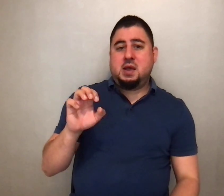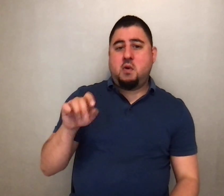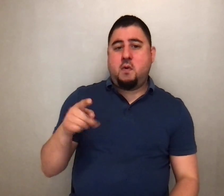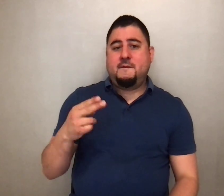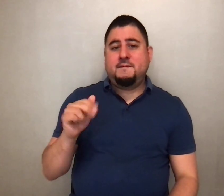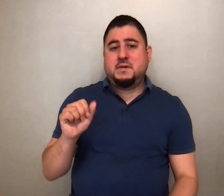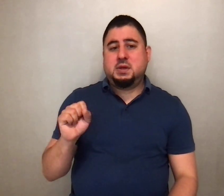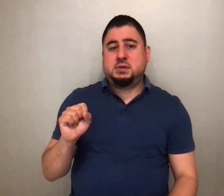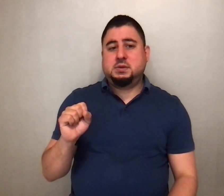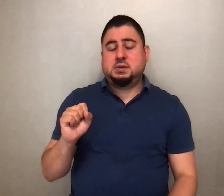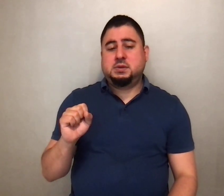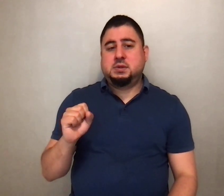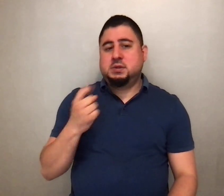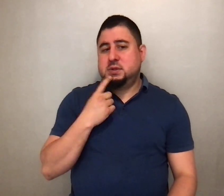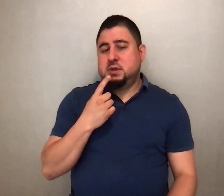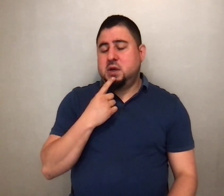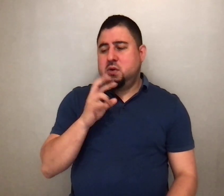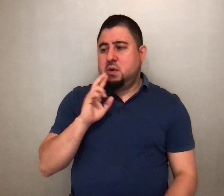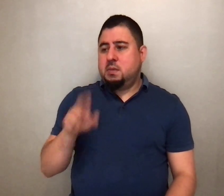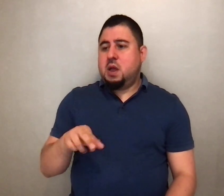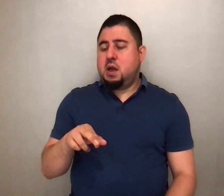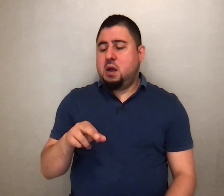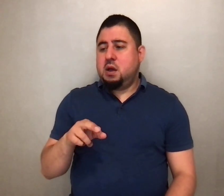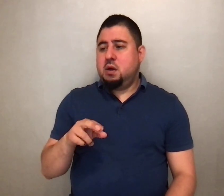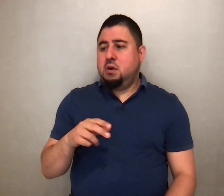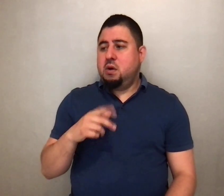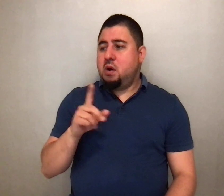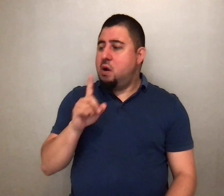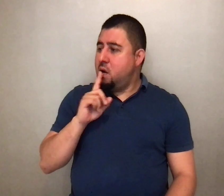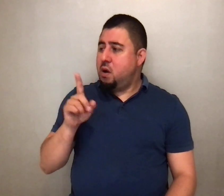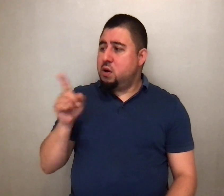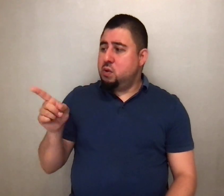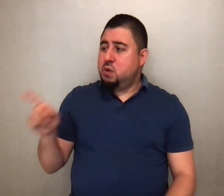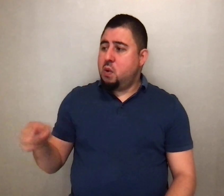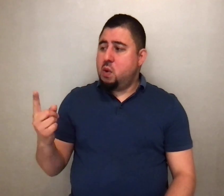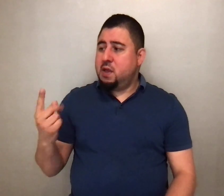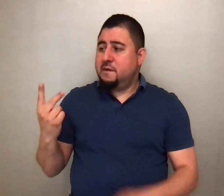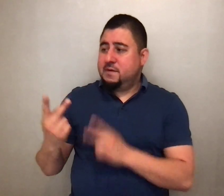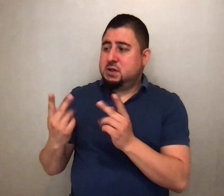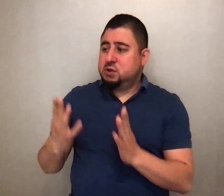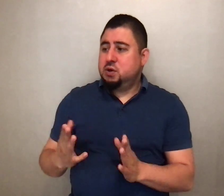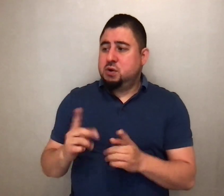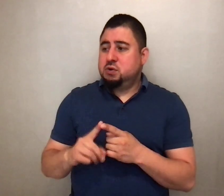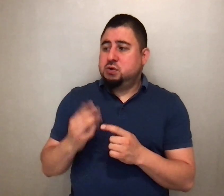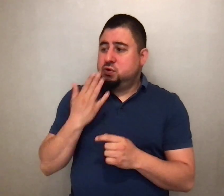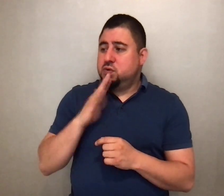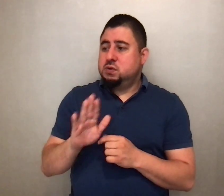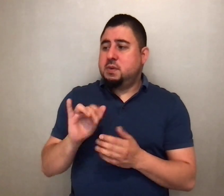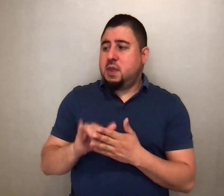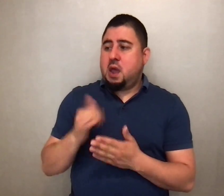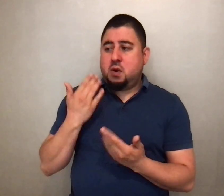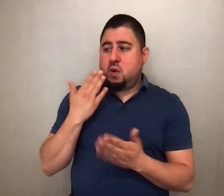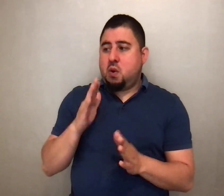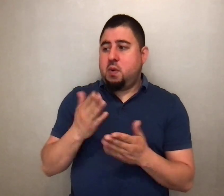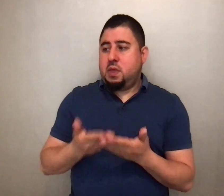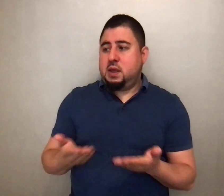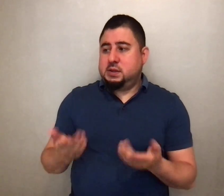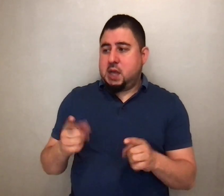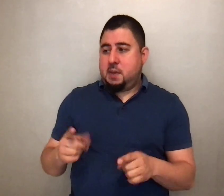in reply, Are you the only visitor to Jerusalem who does not know of the things that have taken place